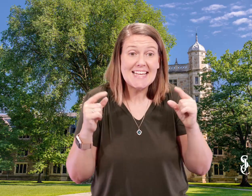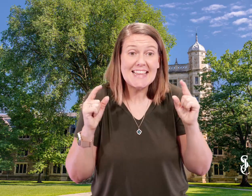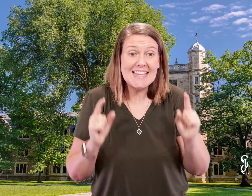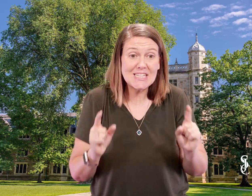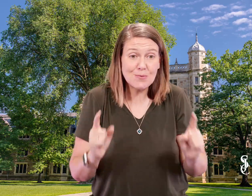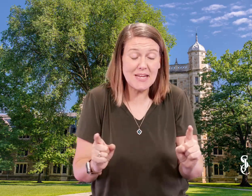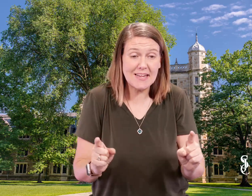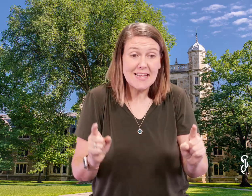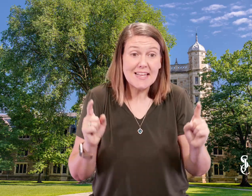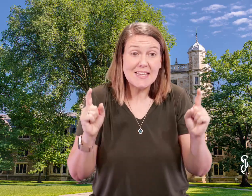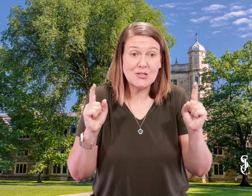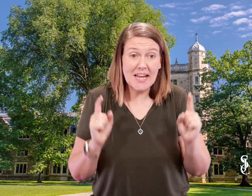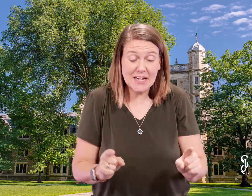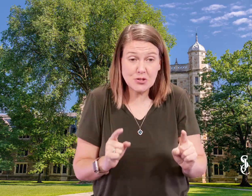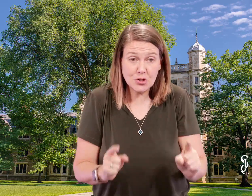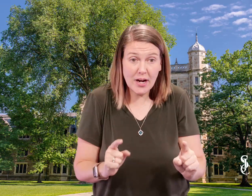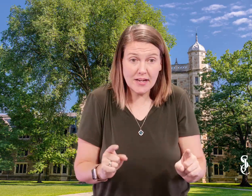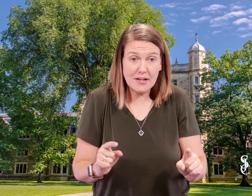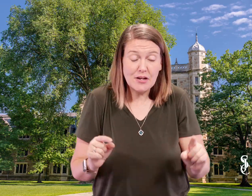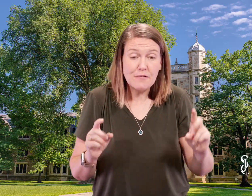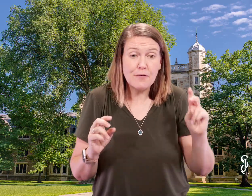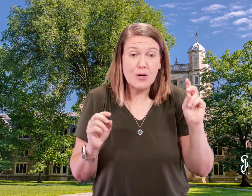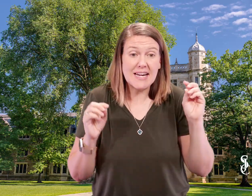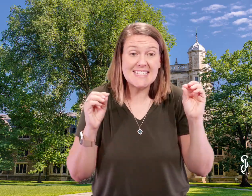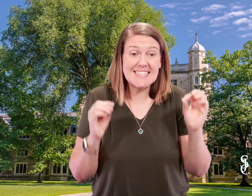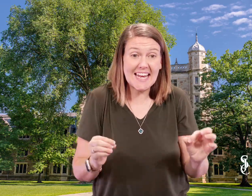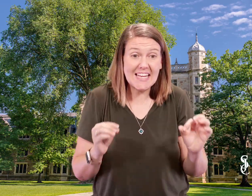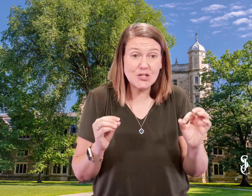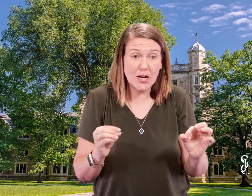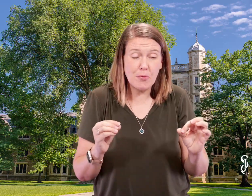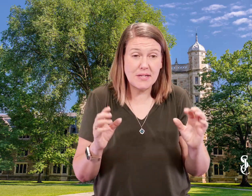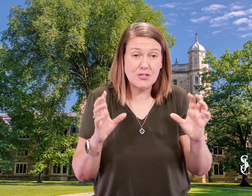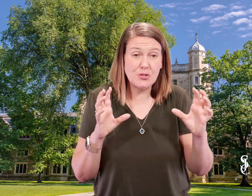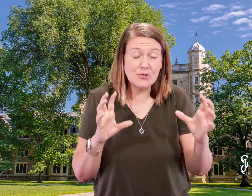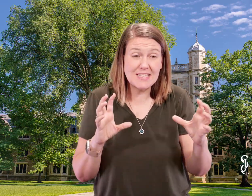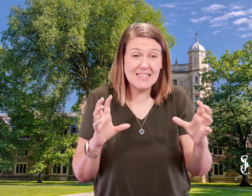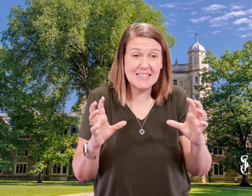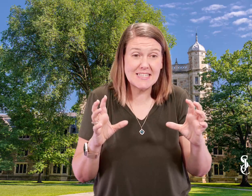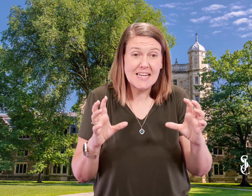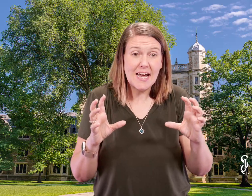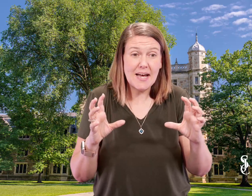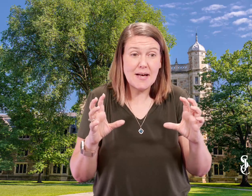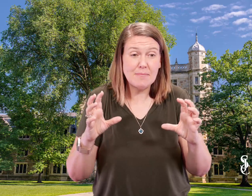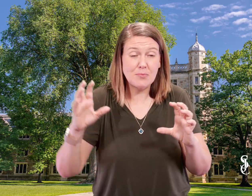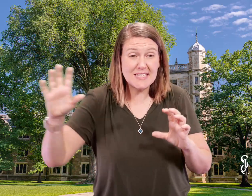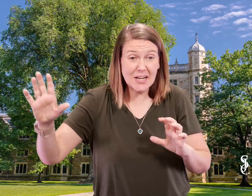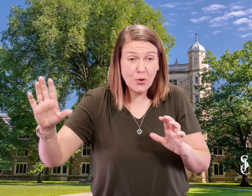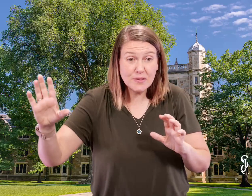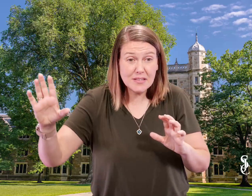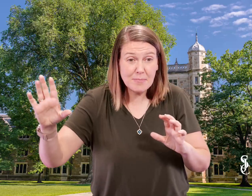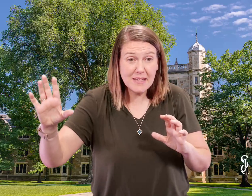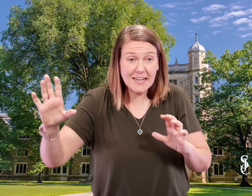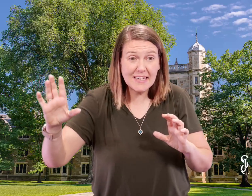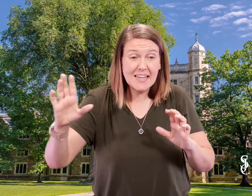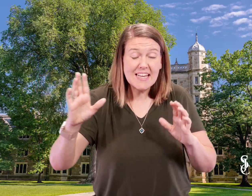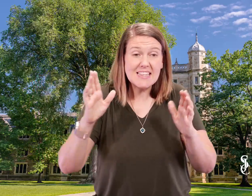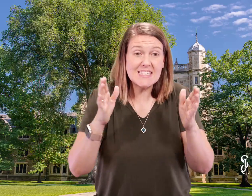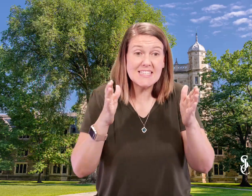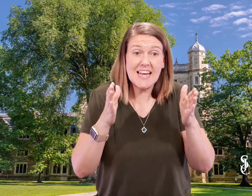This week, there's extra credit for a second checkpoint. So you'll see this. We set goals at the beginning. This is a, hey,